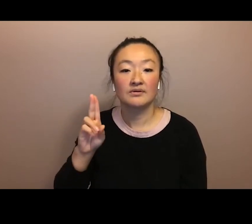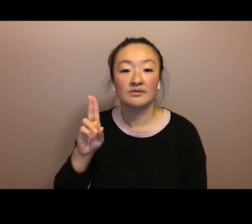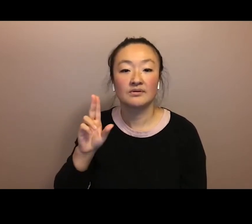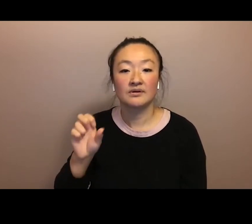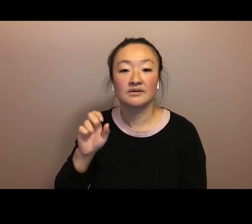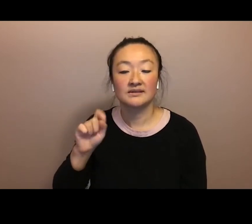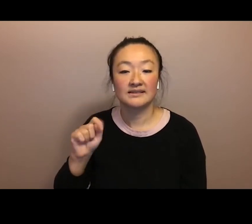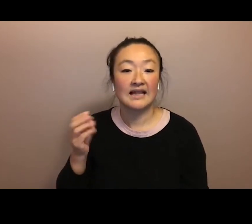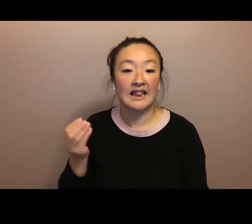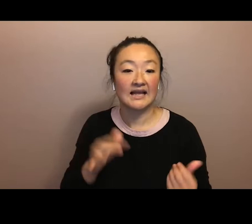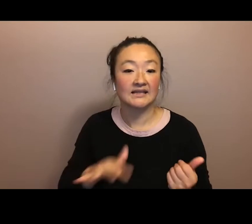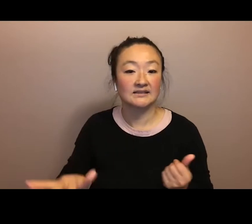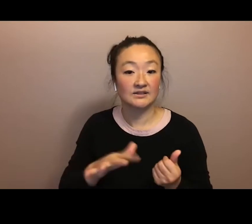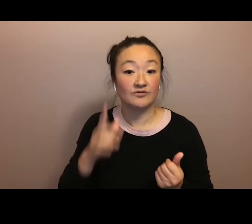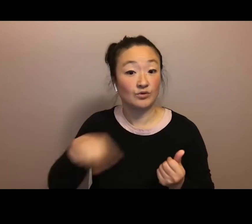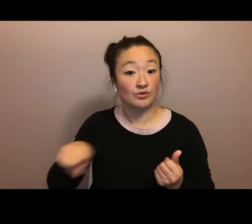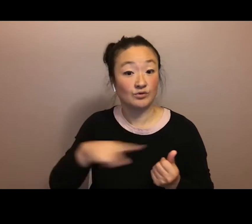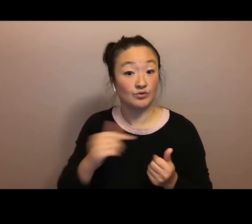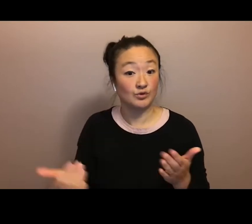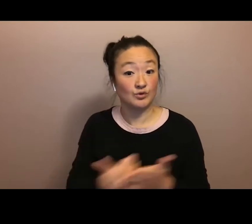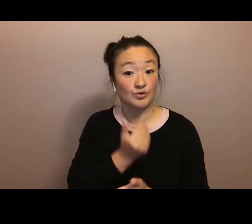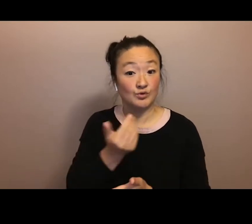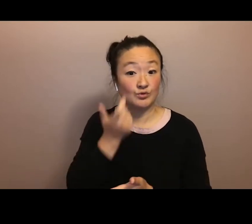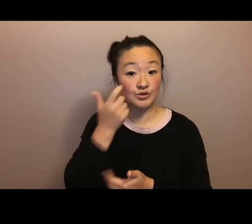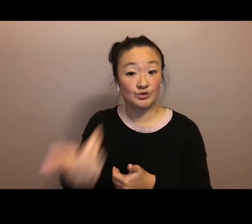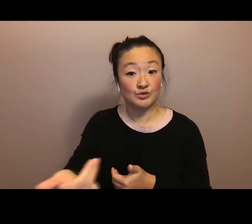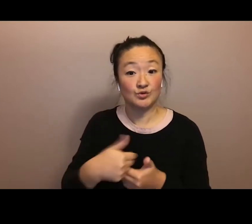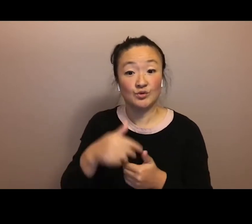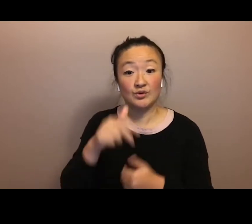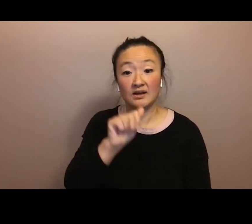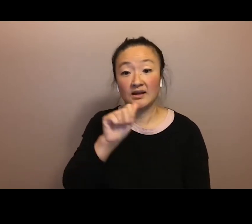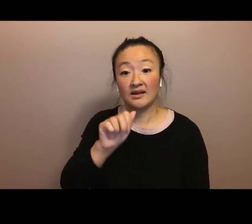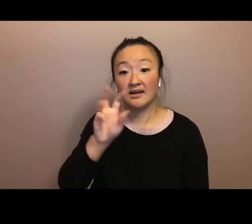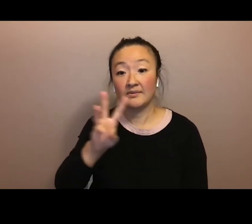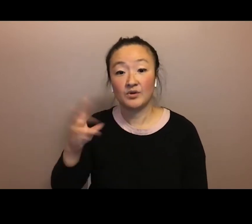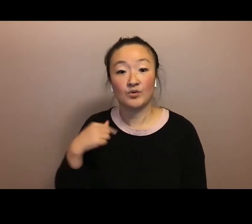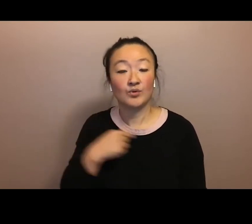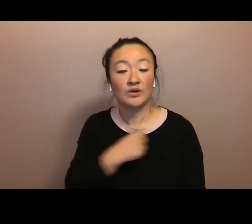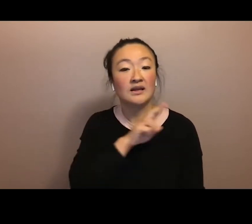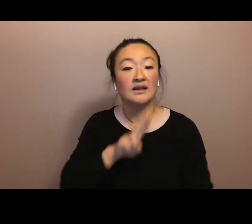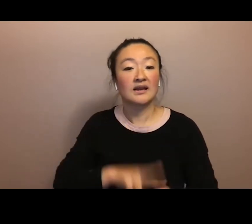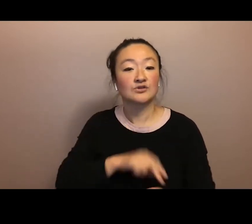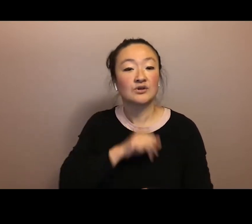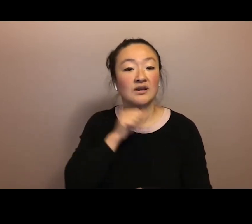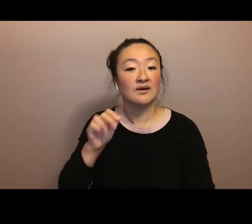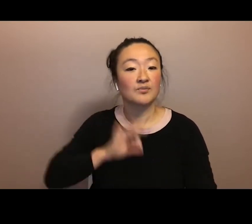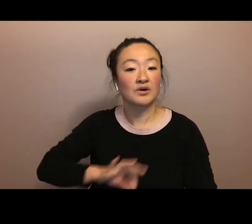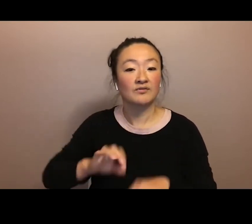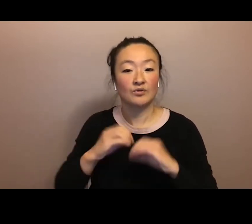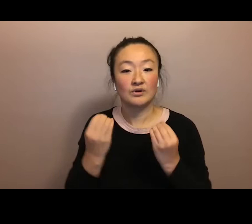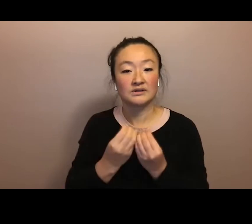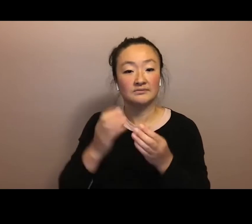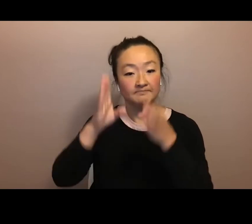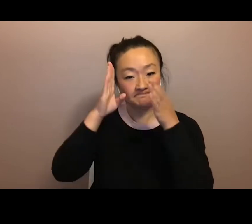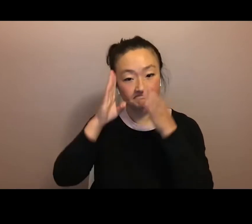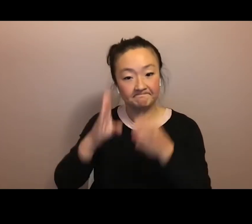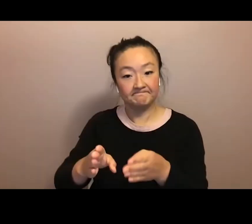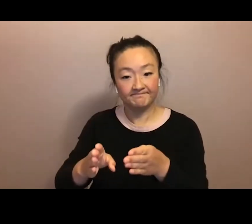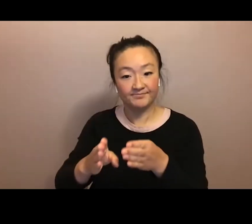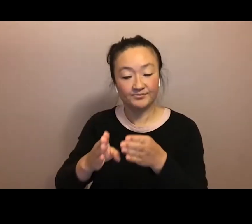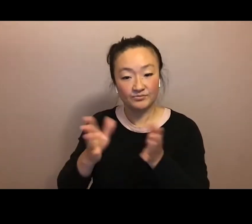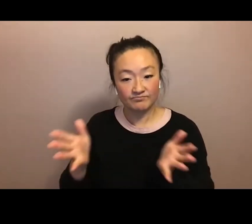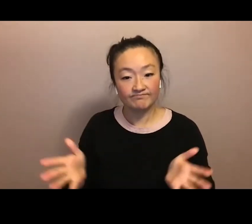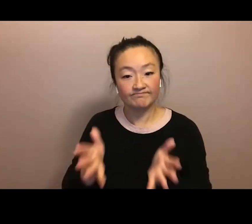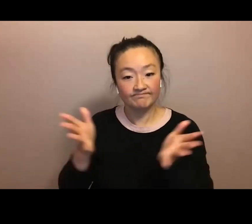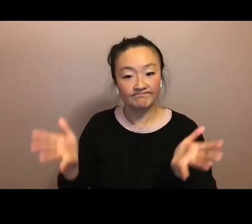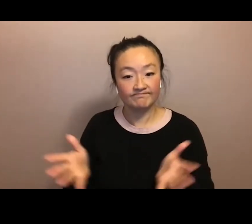and storytelling. We hold frequent readings and conversations like this one, organize community arts programming in New York